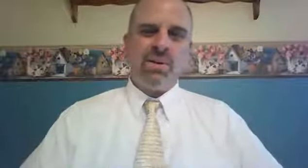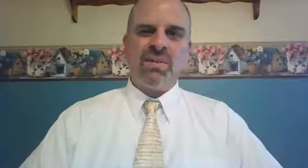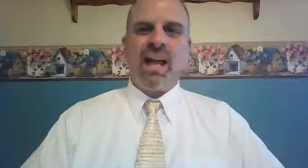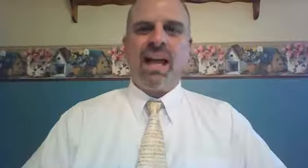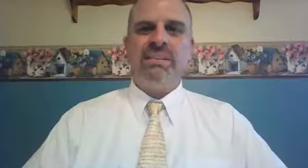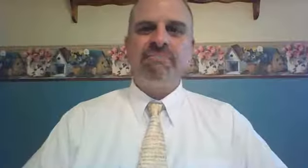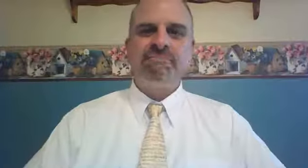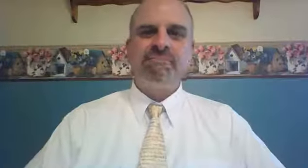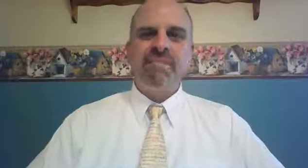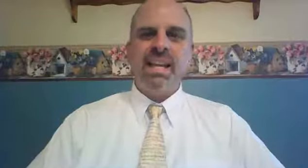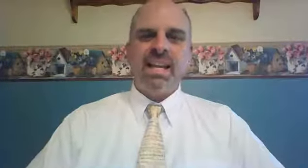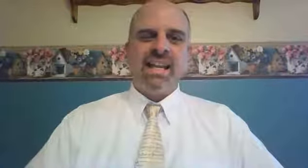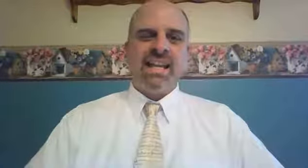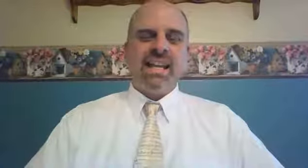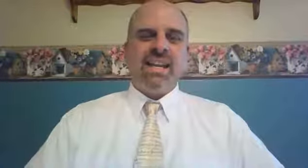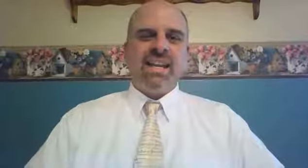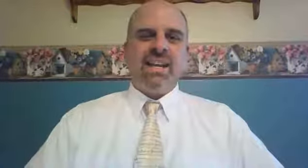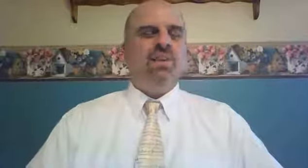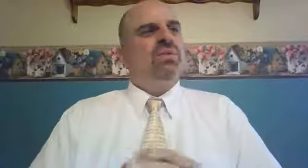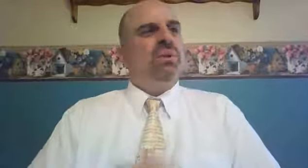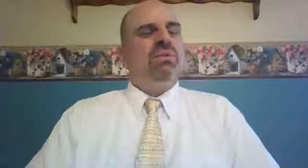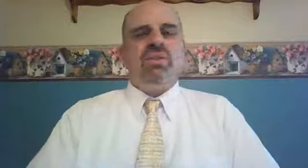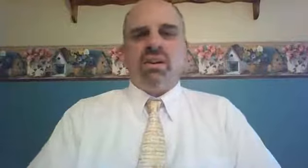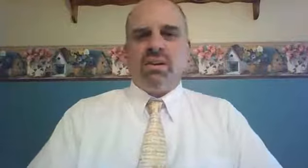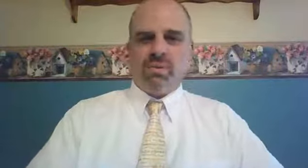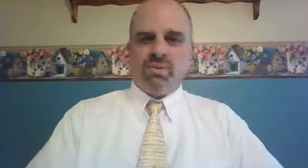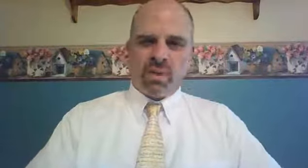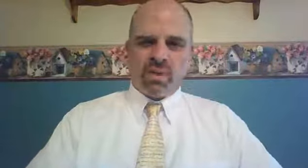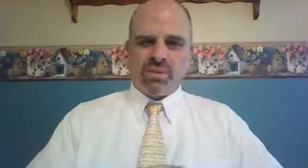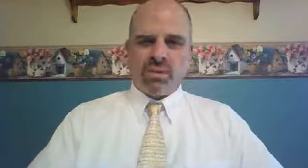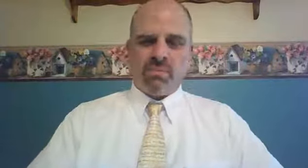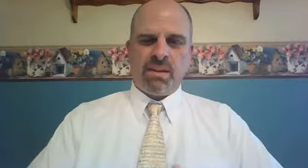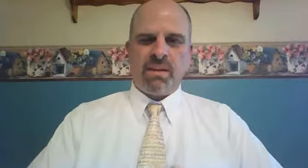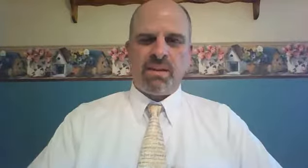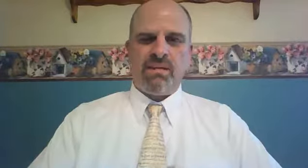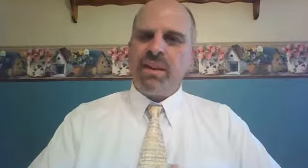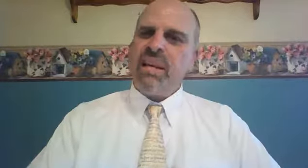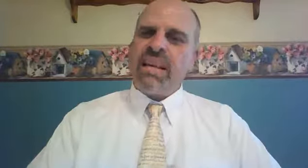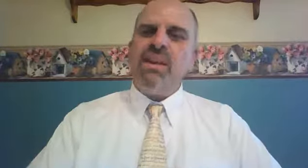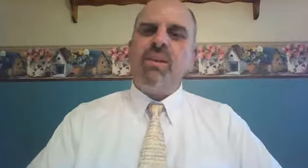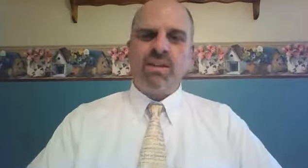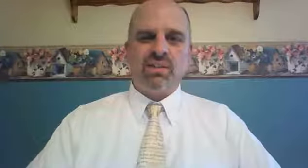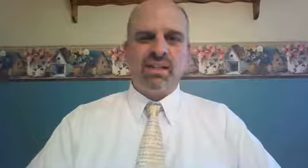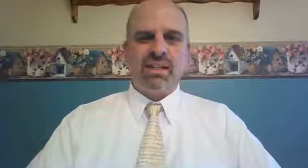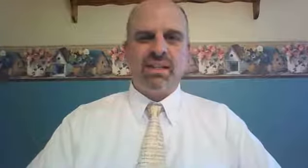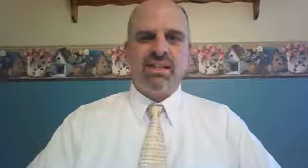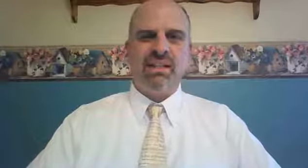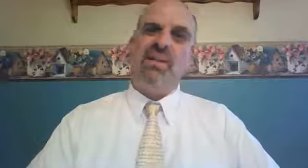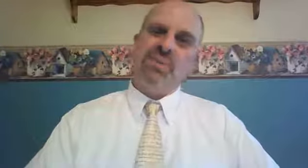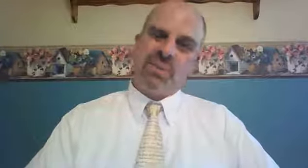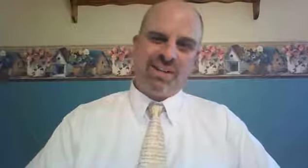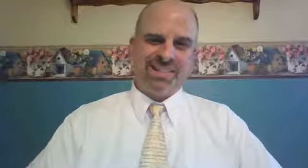Word of God. You know, the scriptures are full of some very interesting love stories.